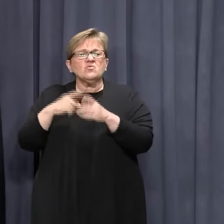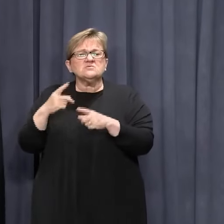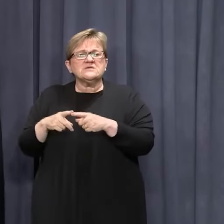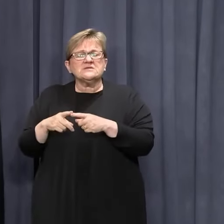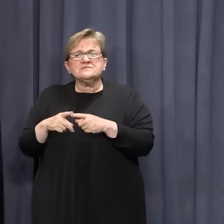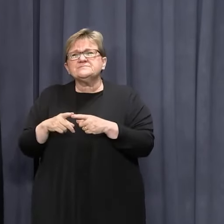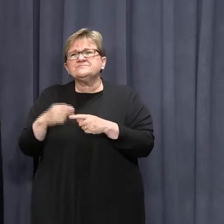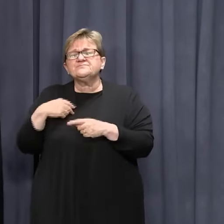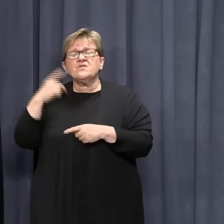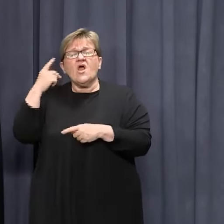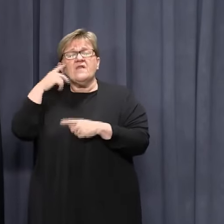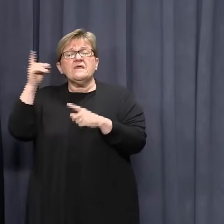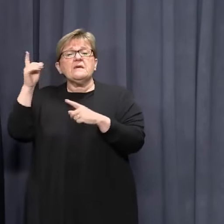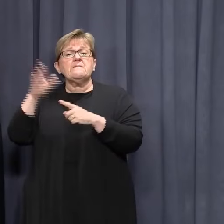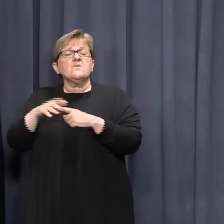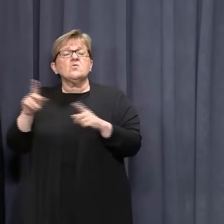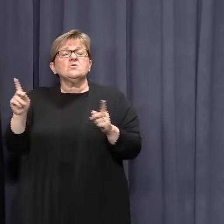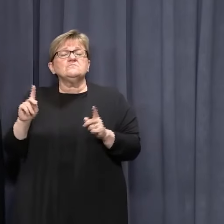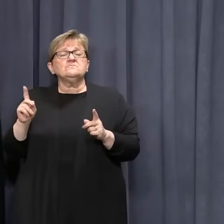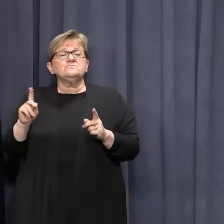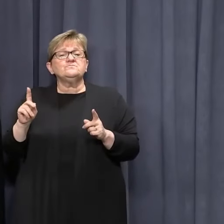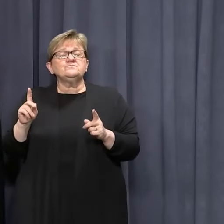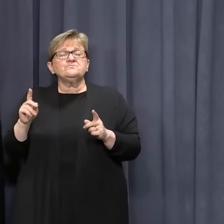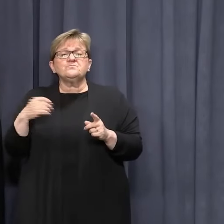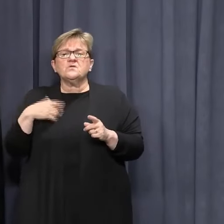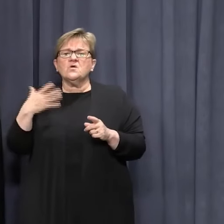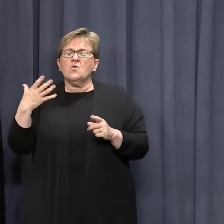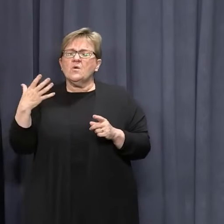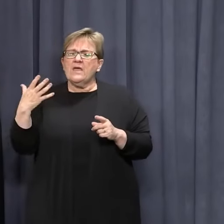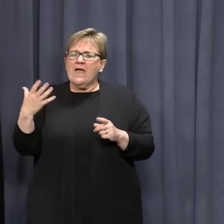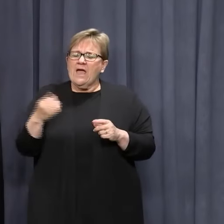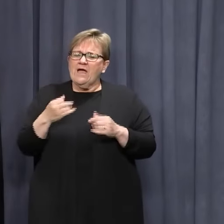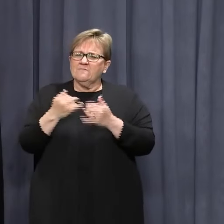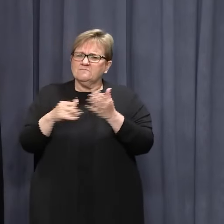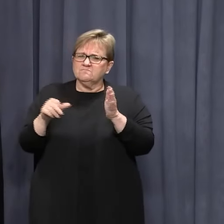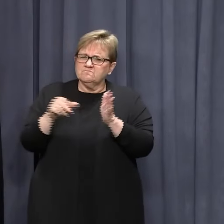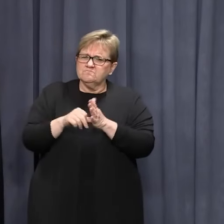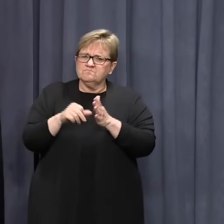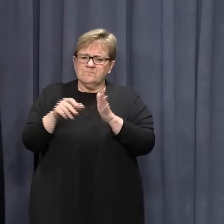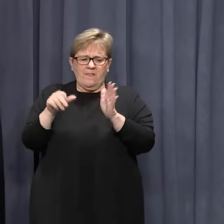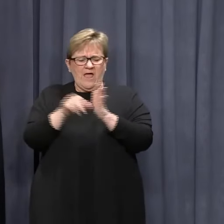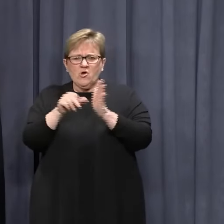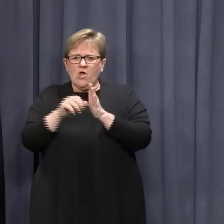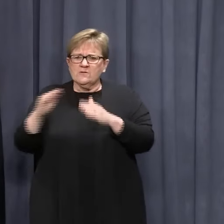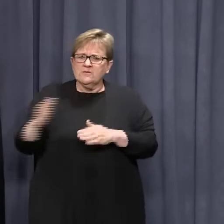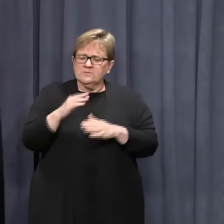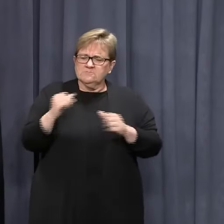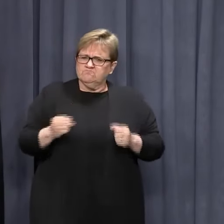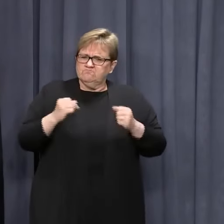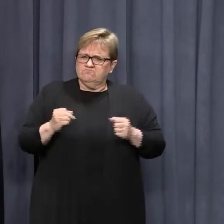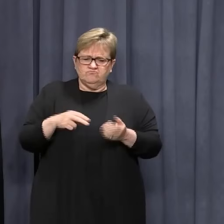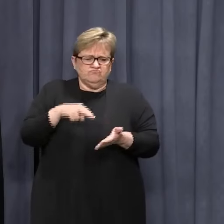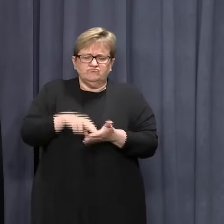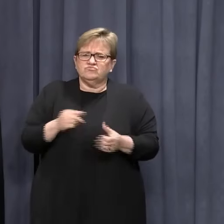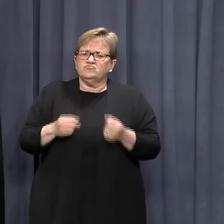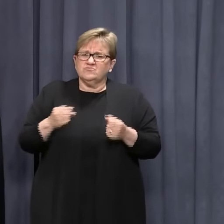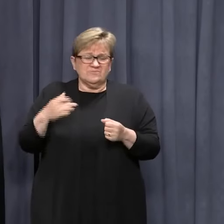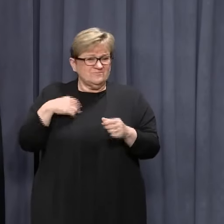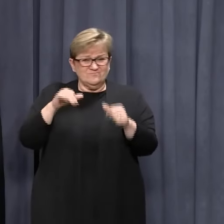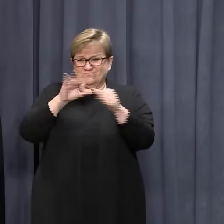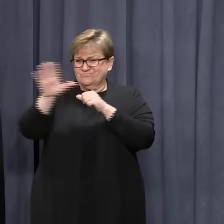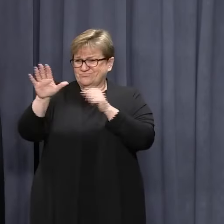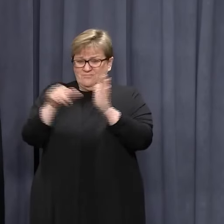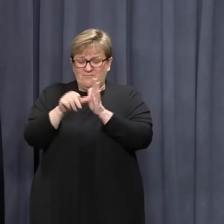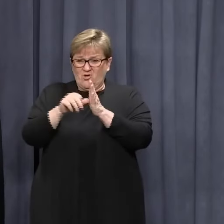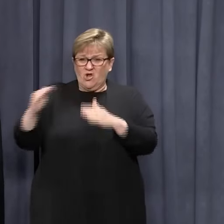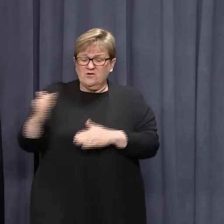thing, I think, for business across the state, is that we have a robust, secure economy. And we currently have the most successful economy in